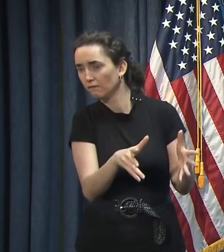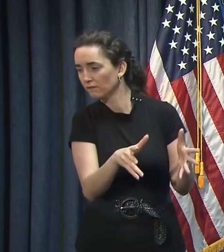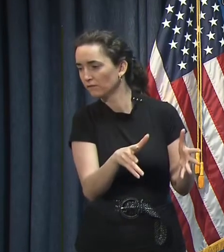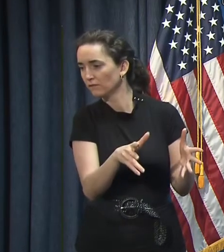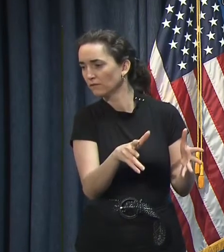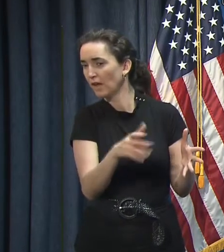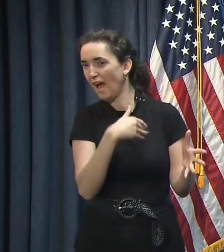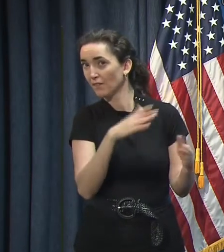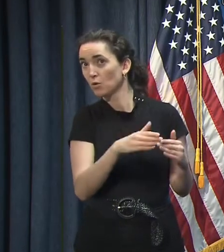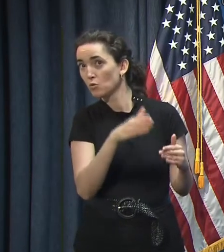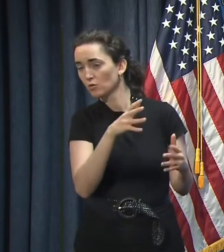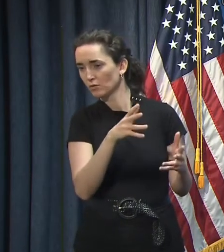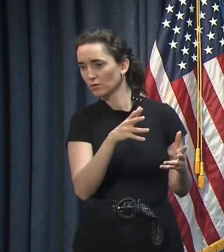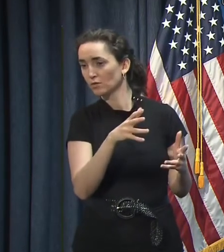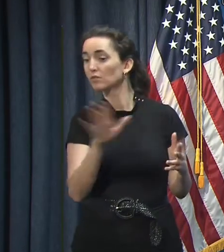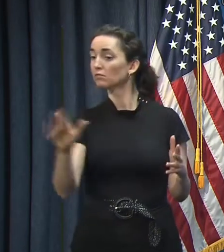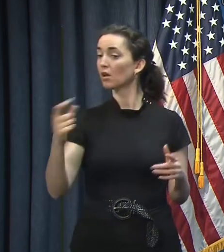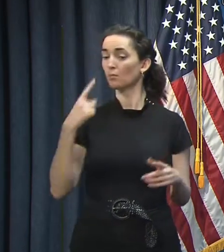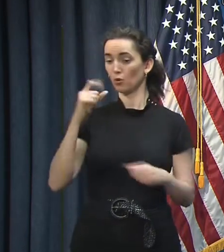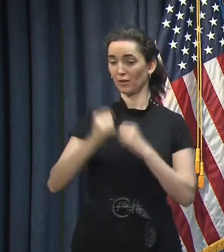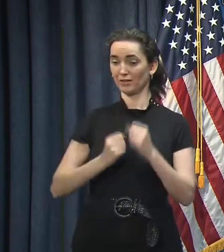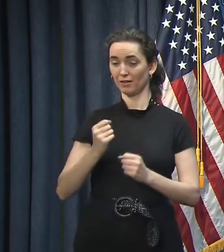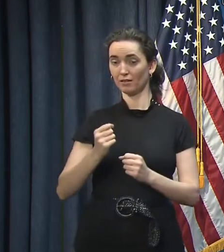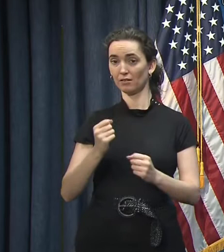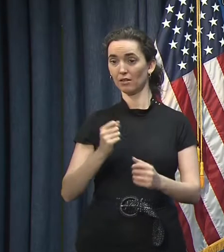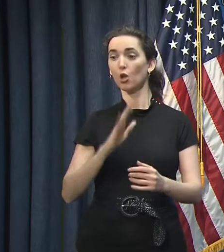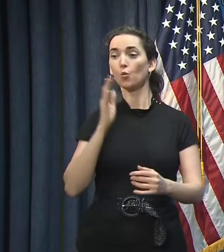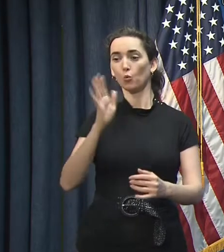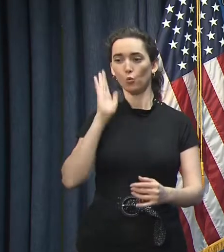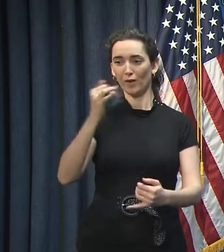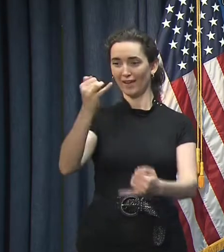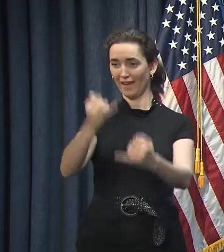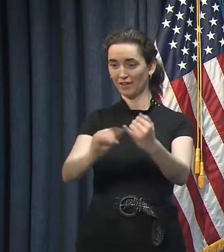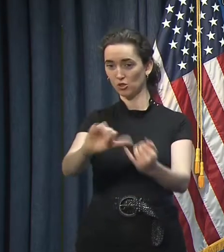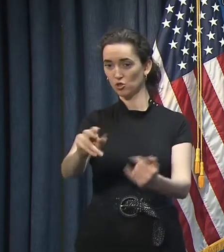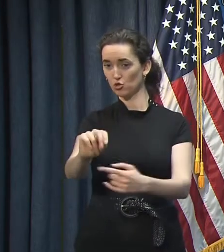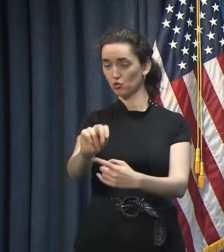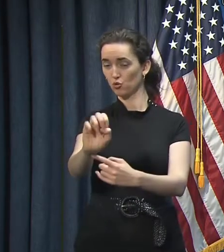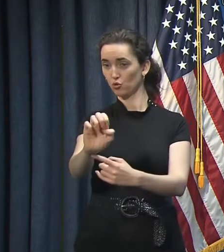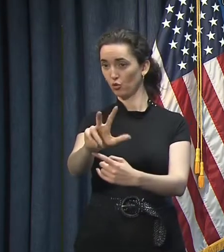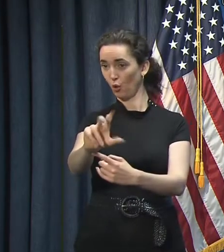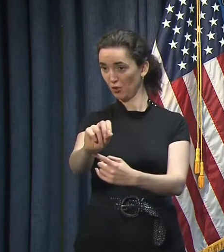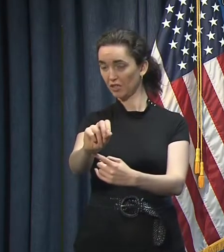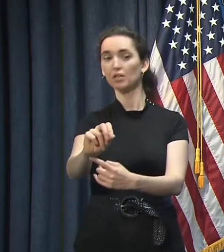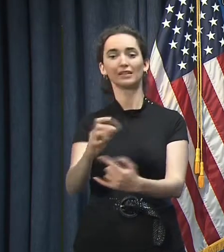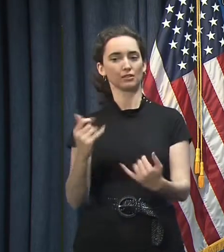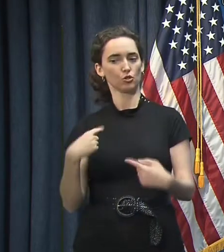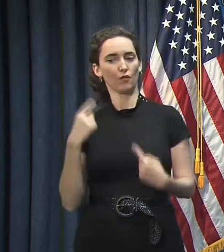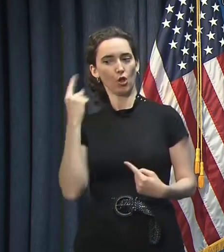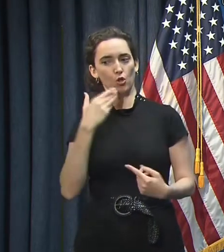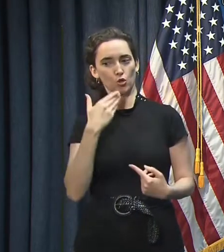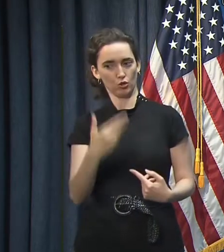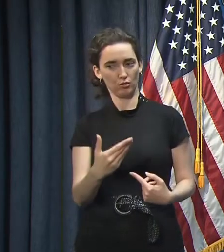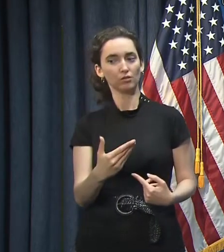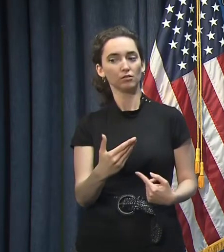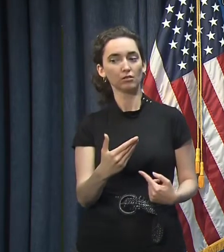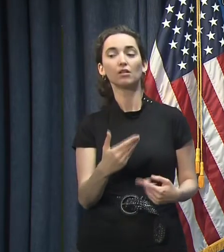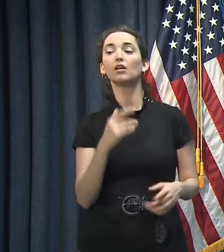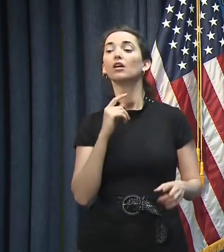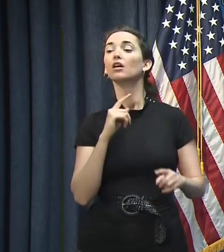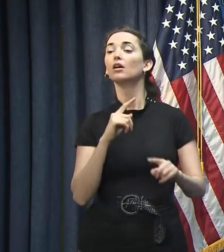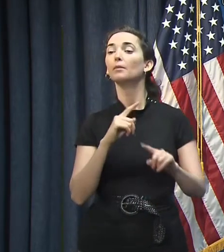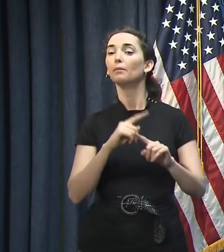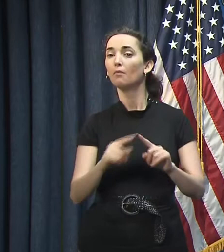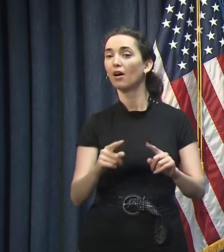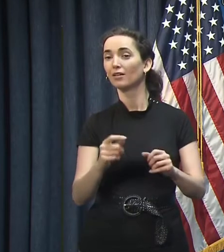But for the year that ends on June 30th, in good shape. Where the changes will likely come will be